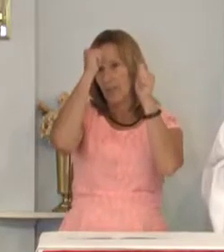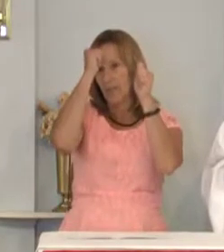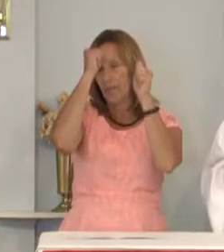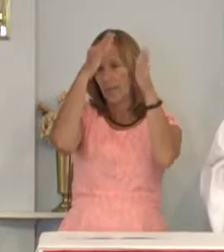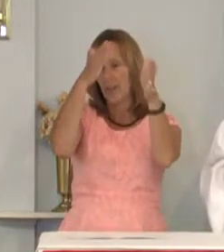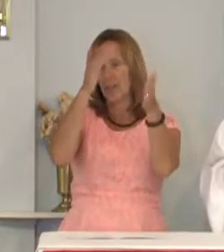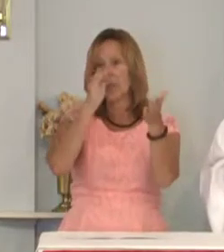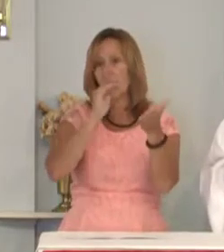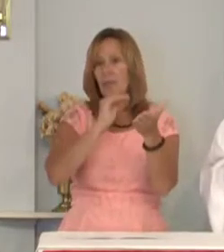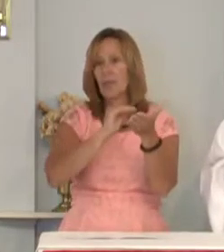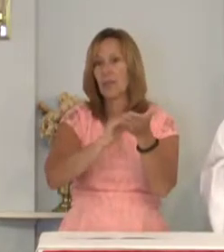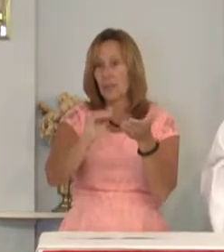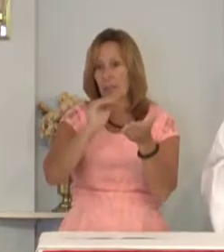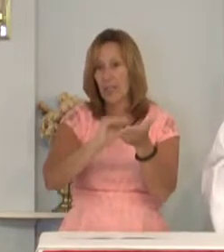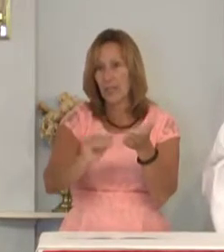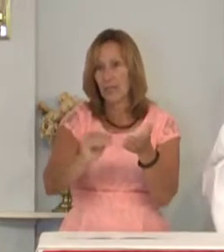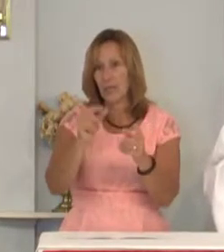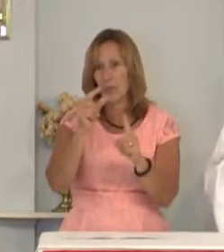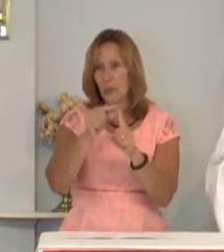forgive. forgive.